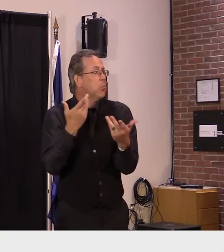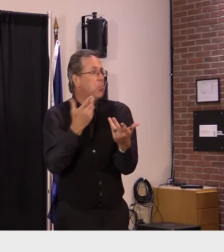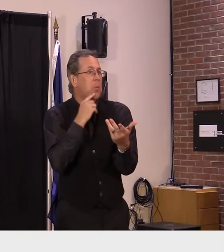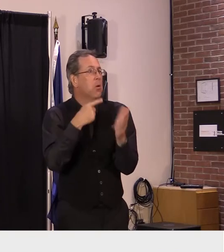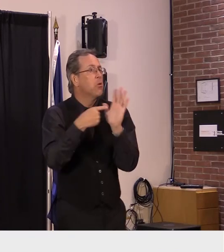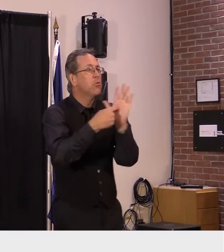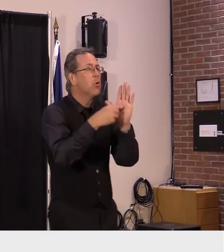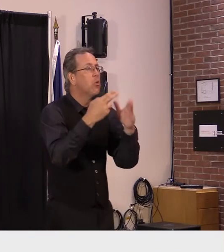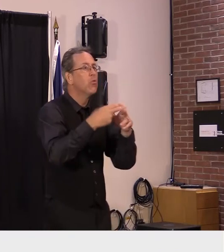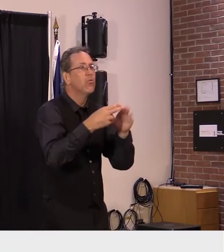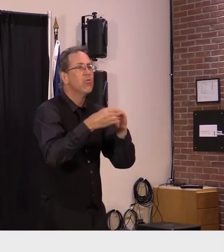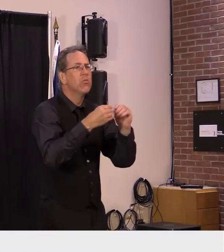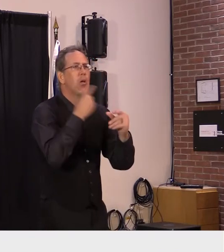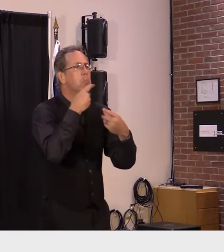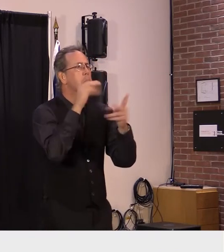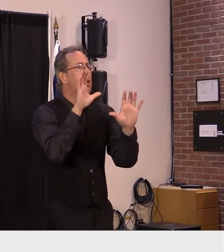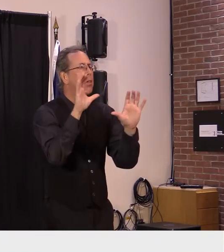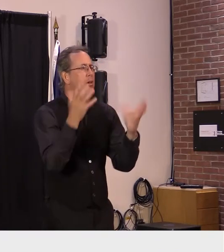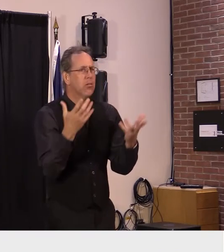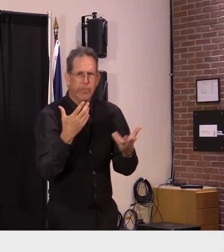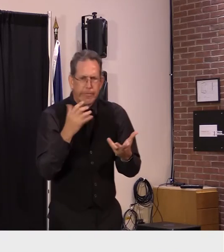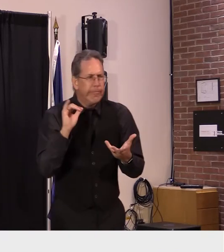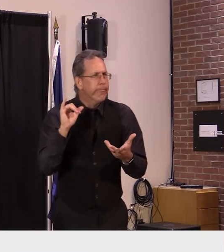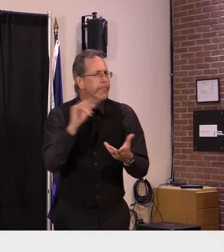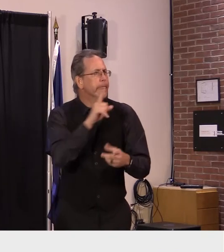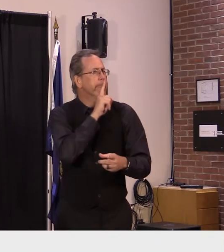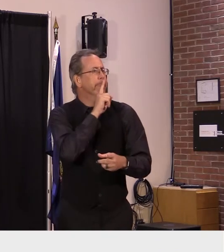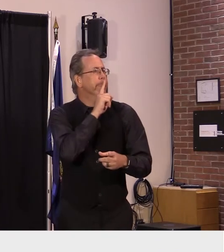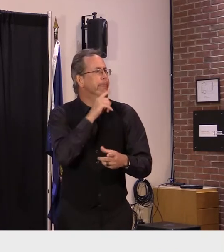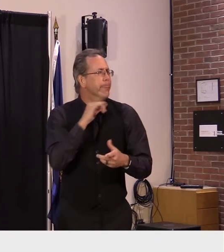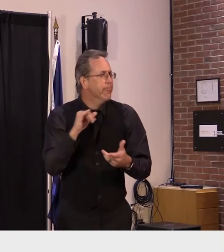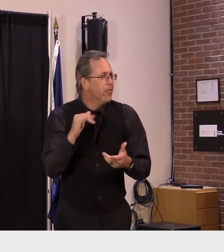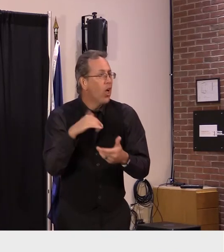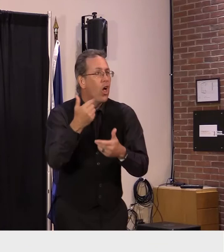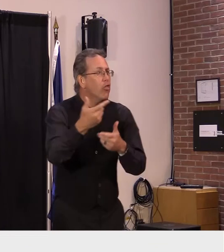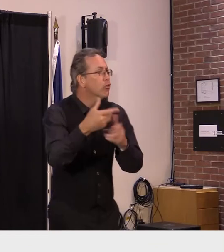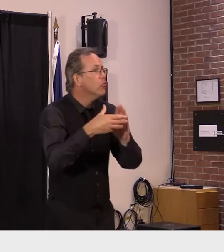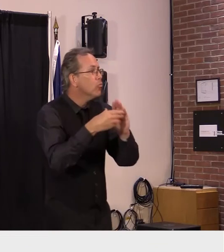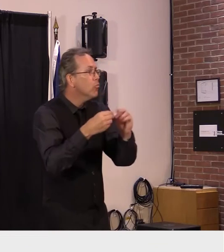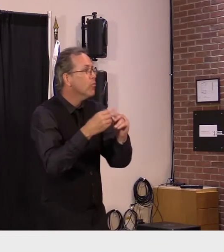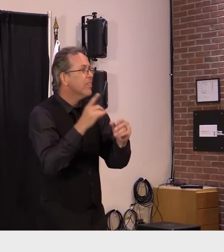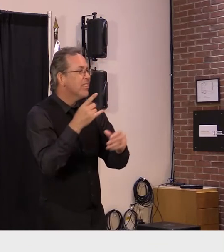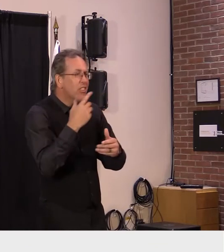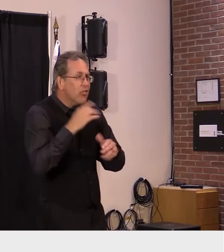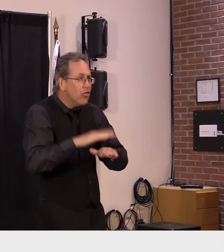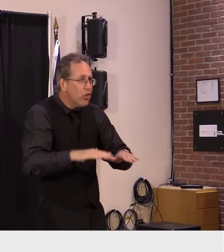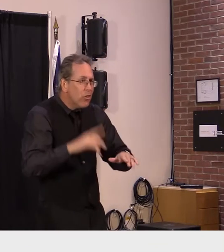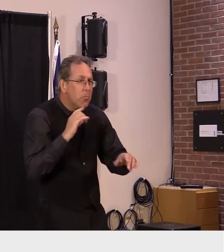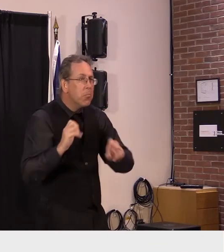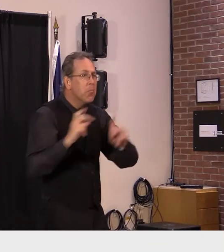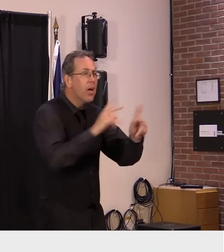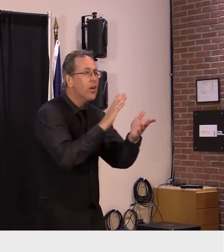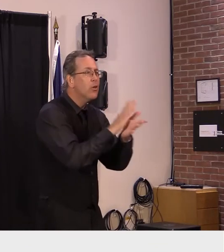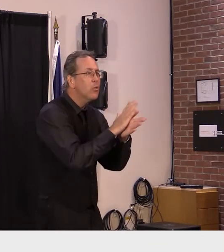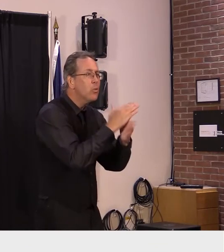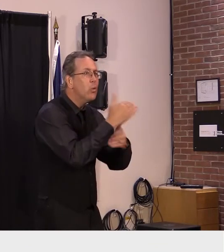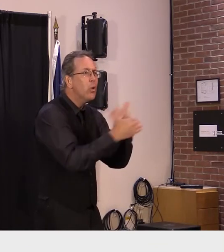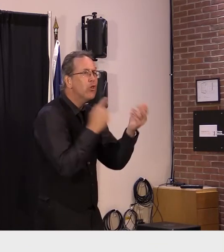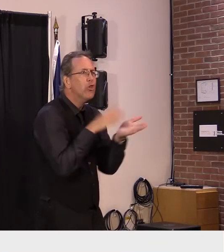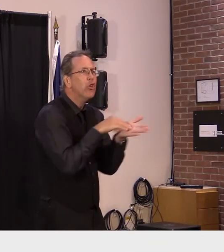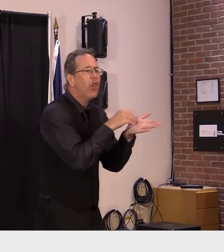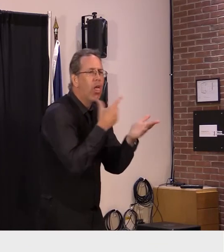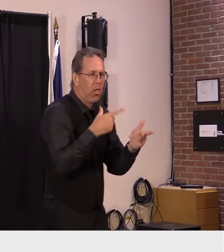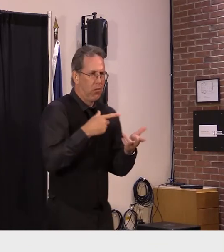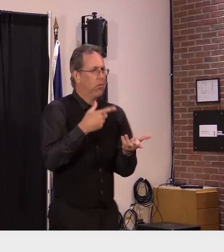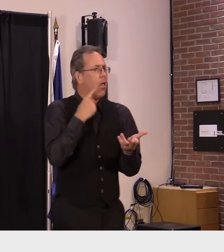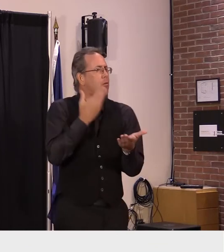student outcomes but we've seen other parts of the country where students are just now coming back to in-person instruction um so i think you know